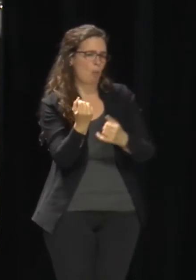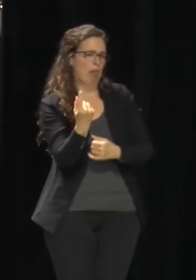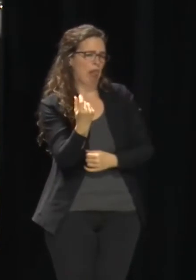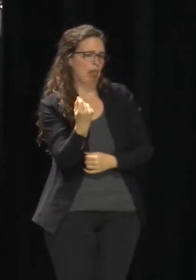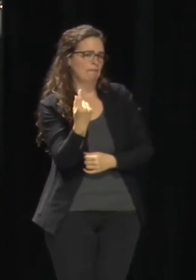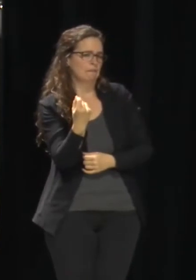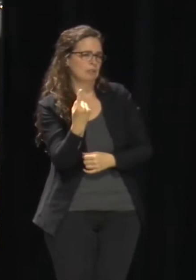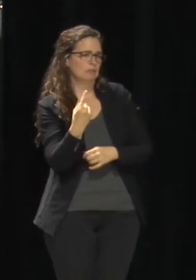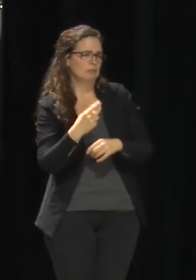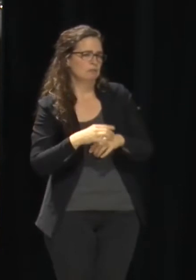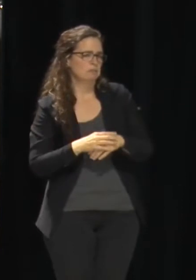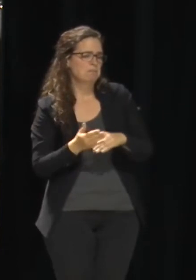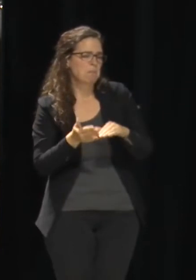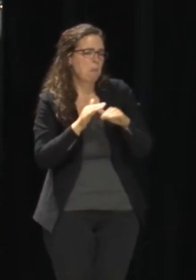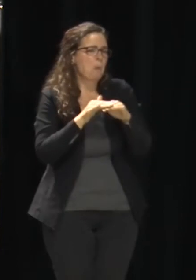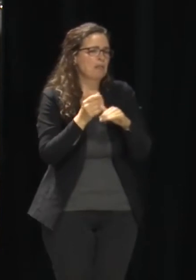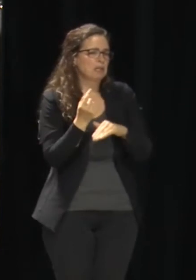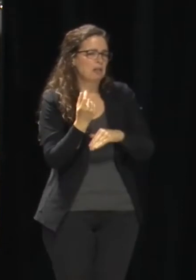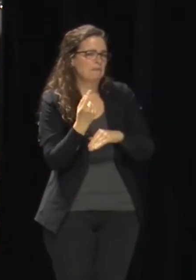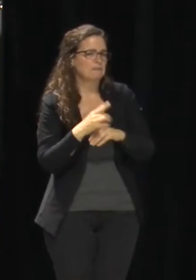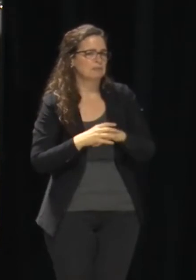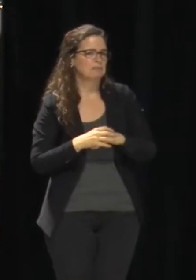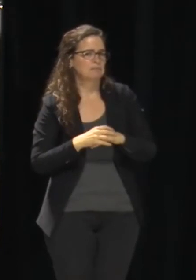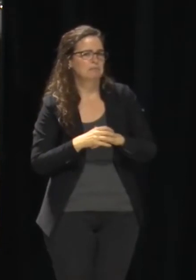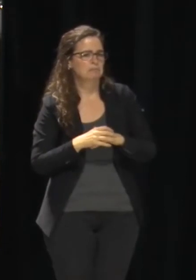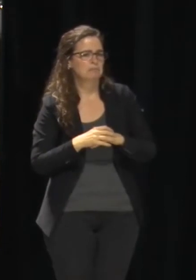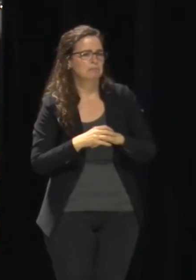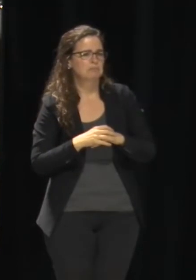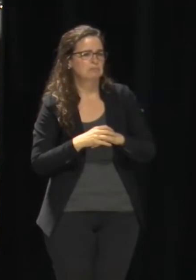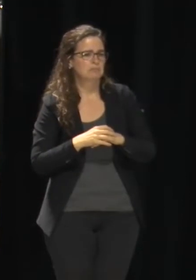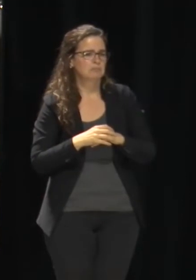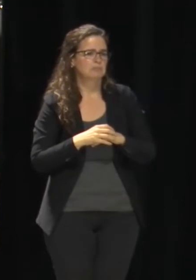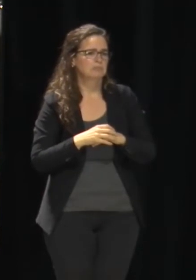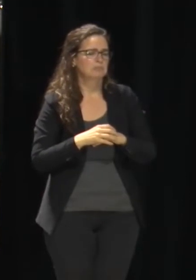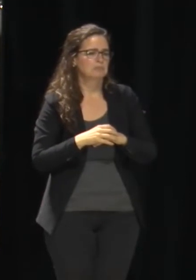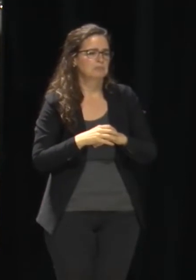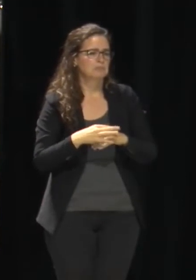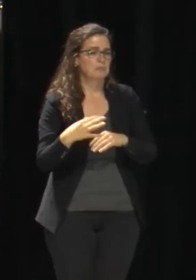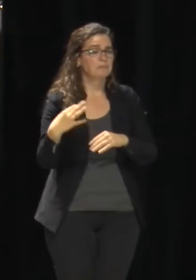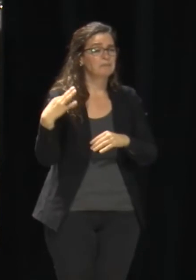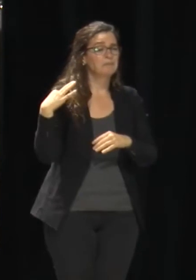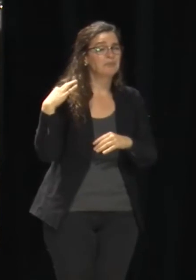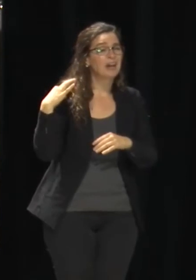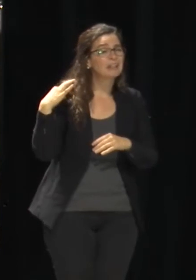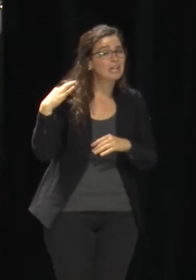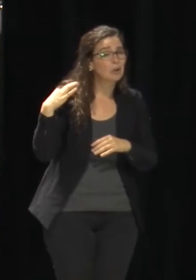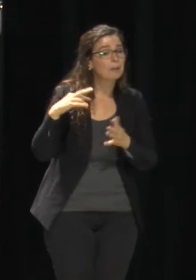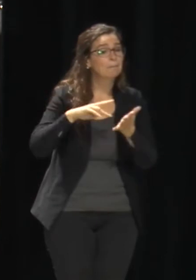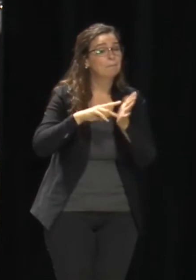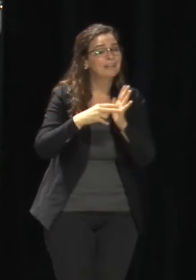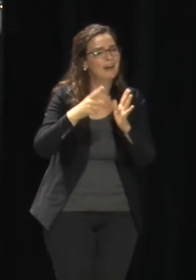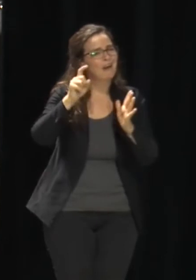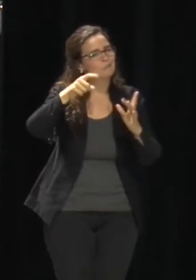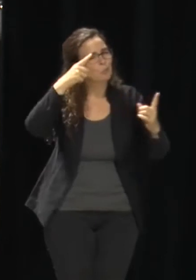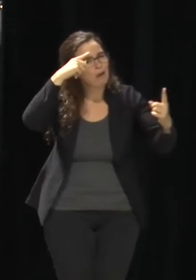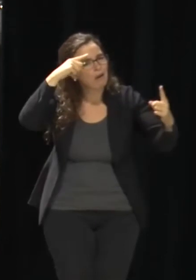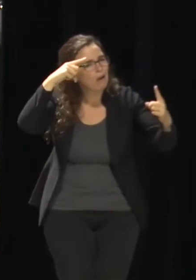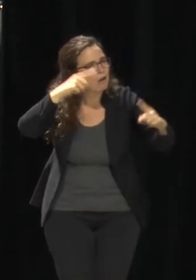that we had. And on a voluntary furlough, we have to agree to the furlough,